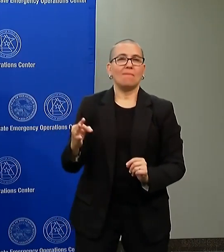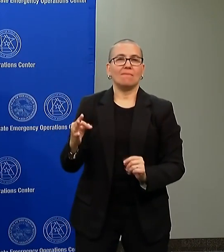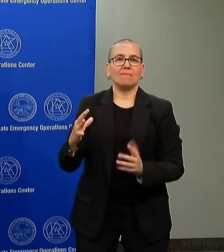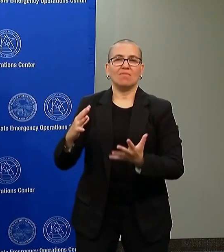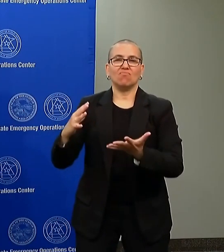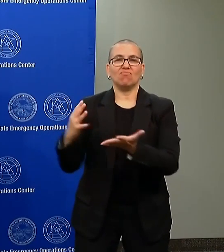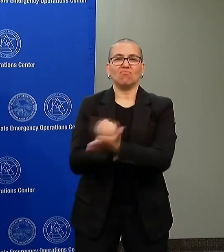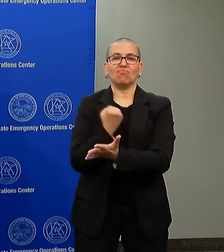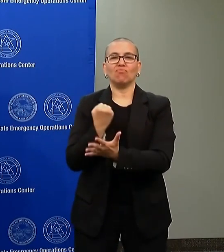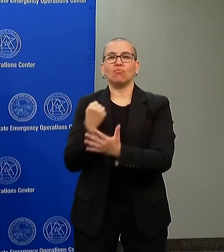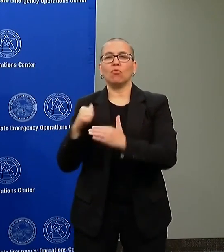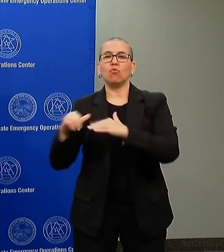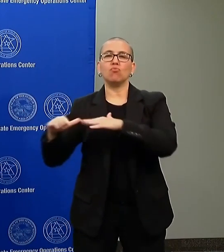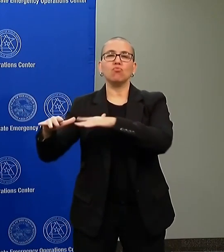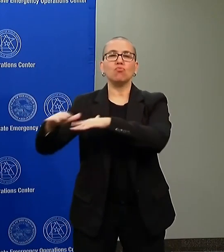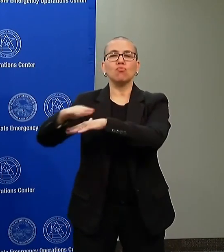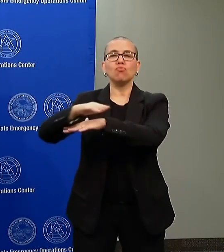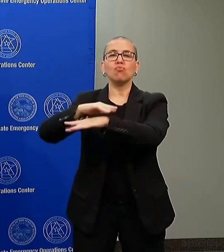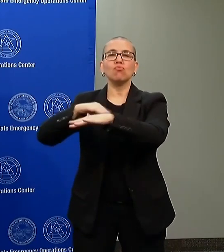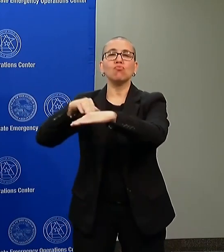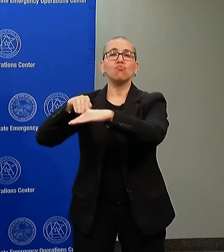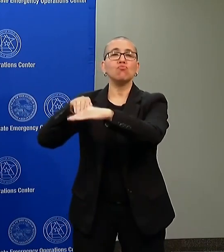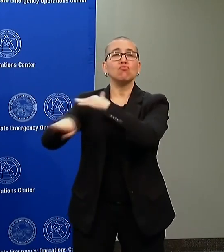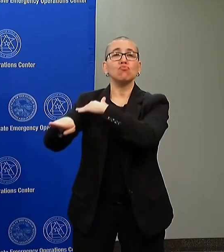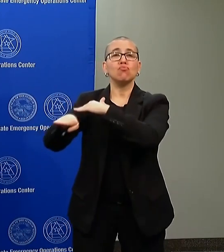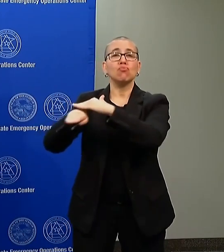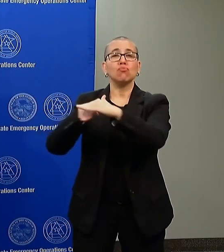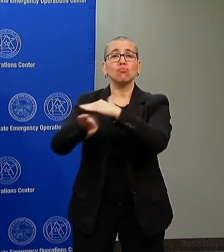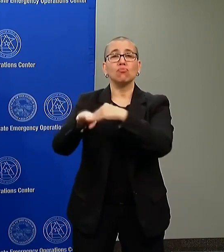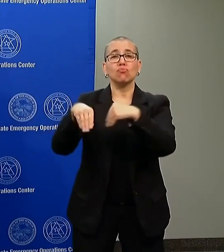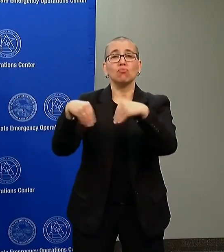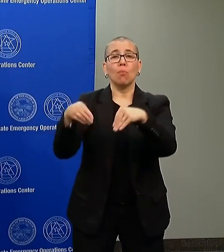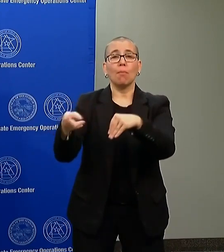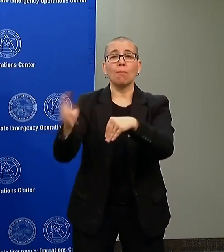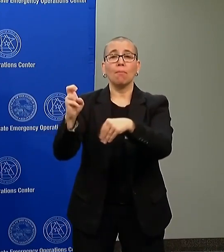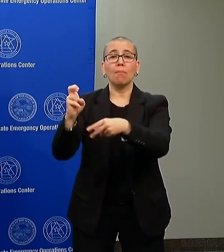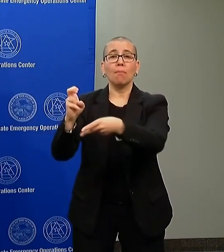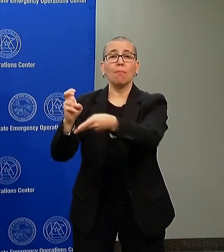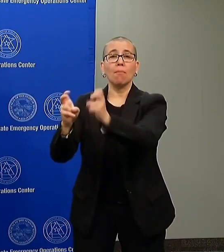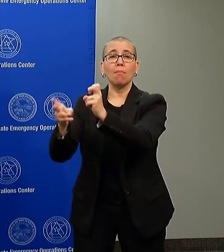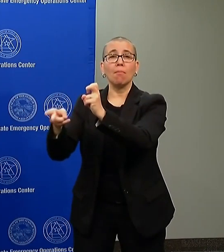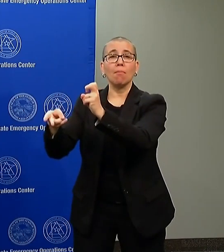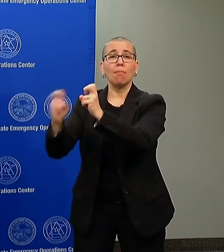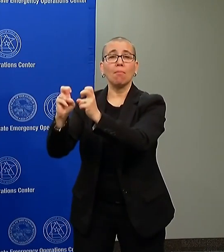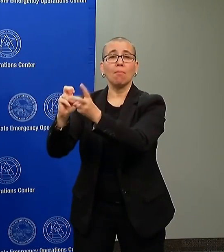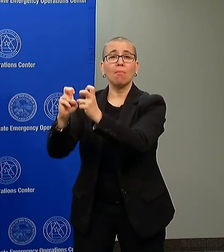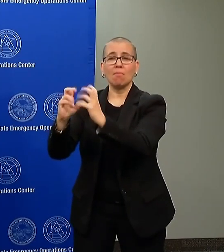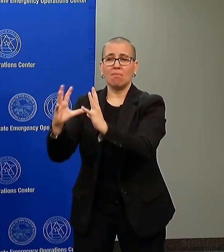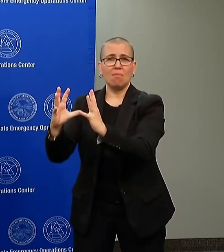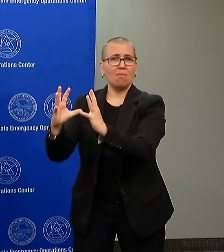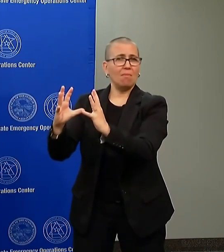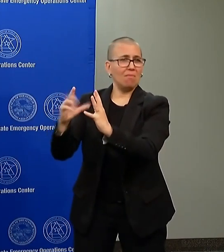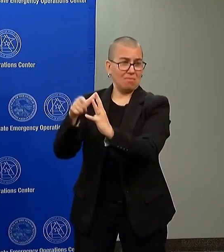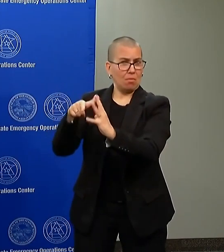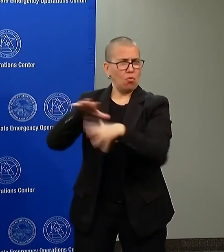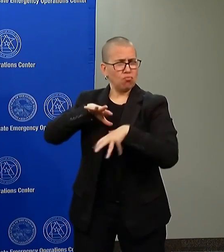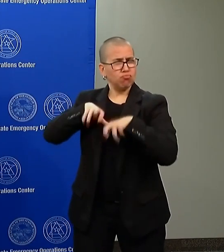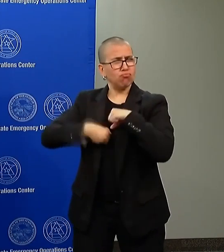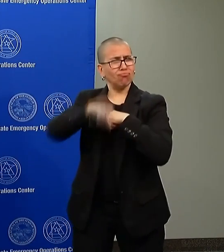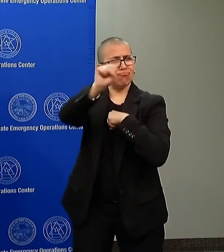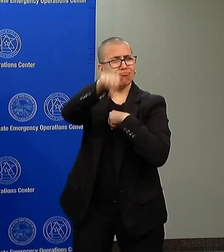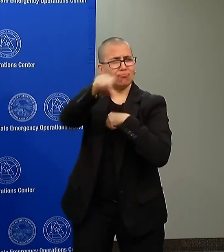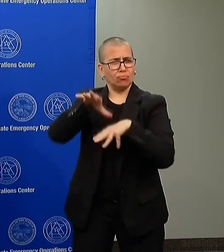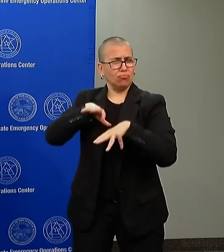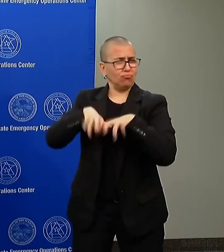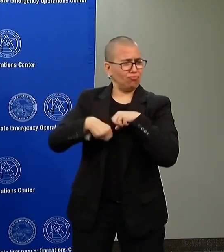to agitate for the destruction of those same communities that have been most traumatized by George